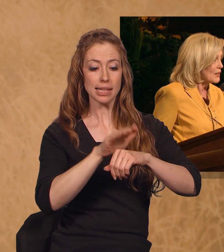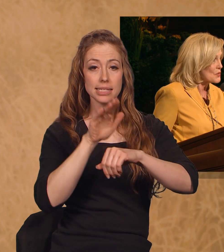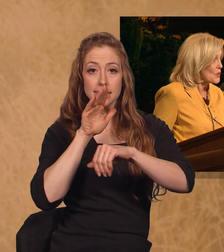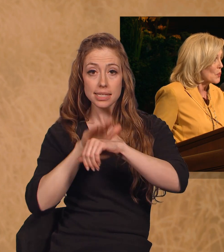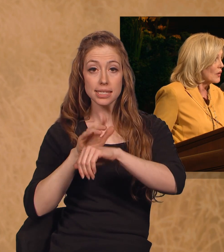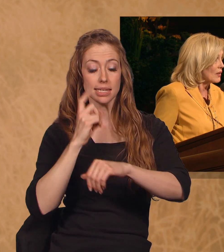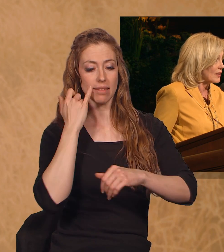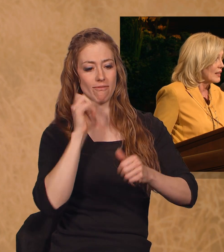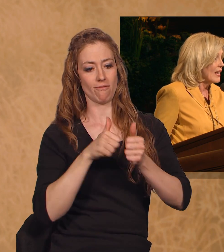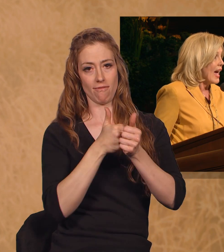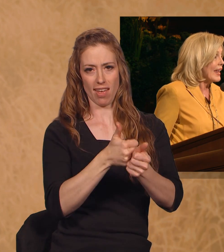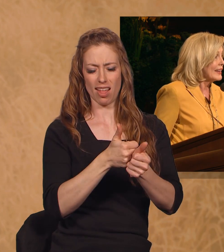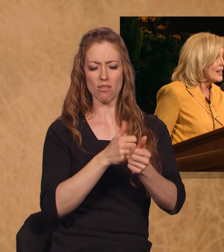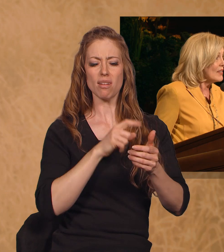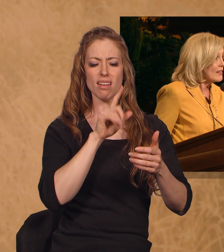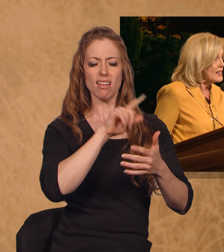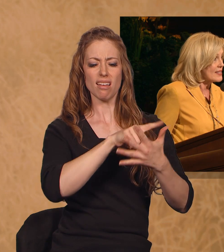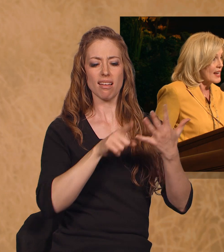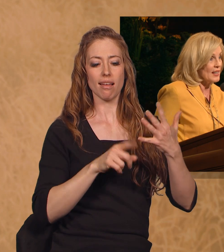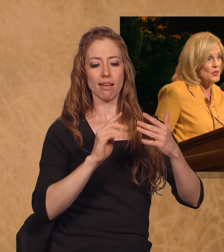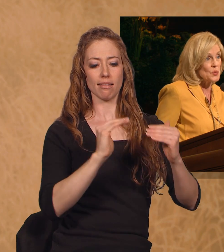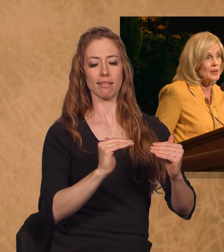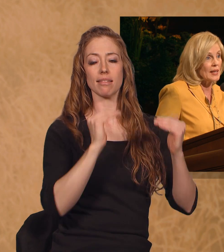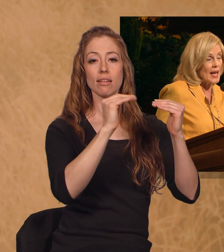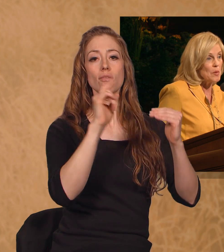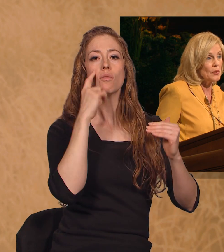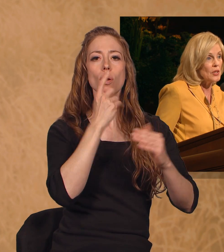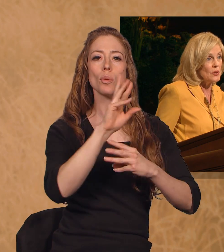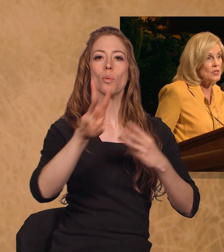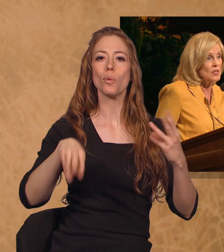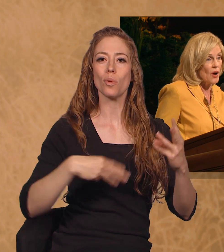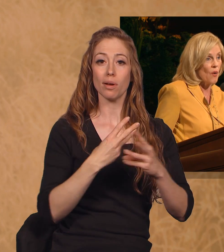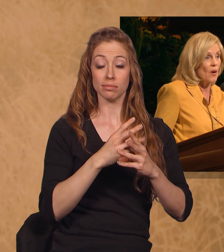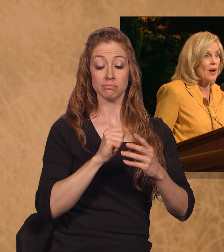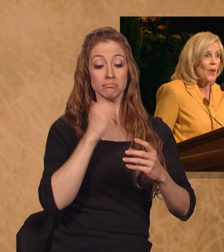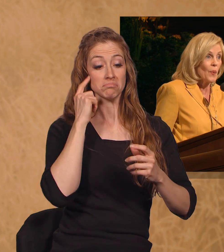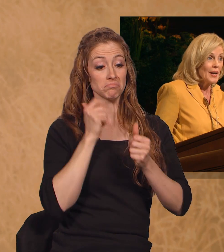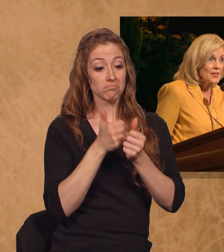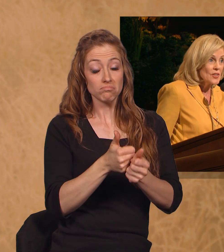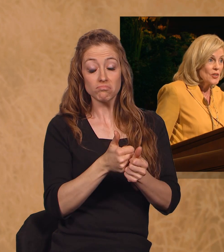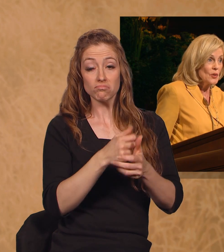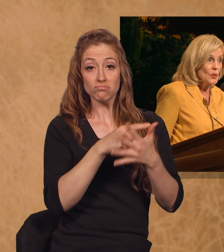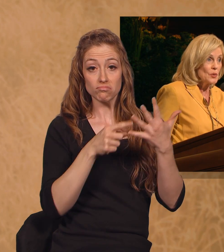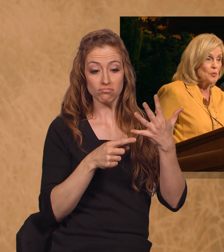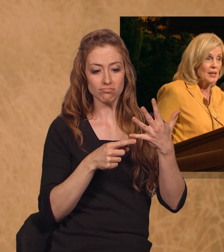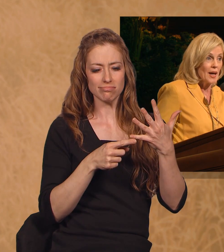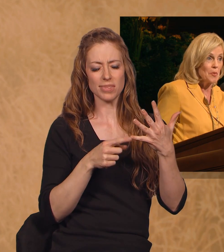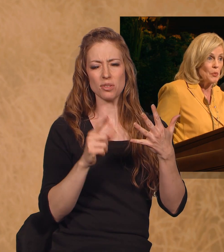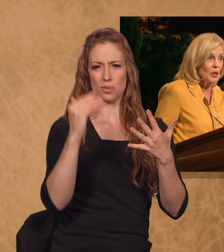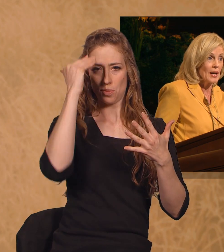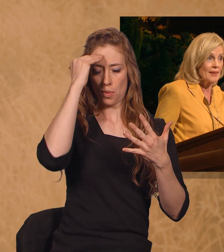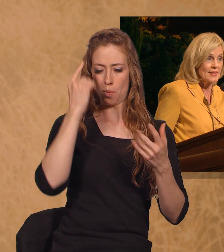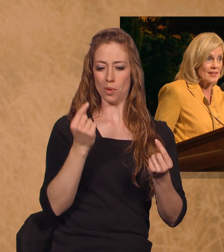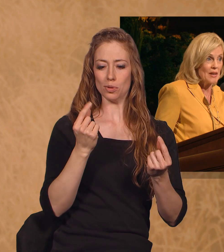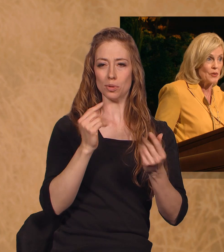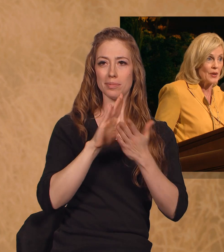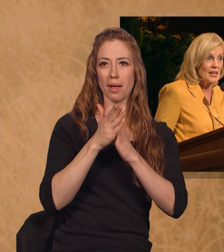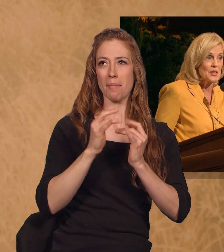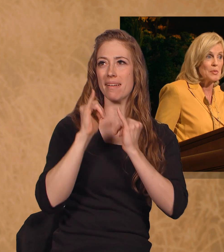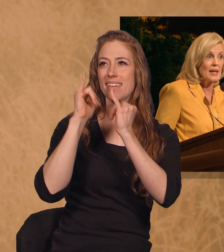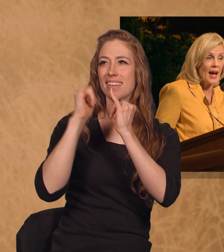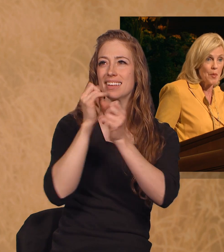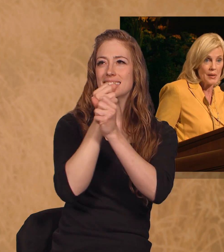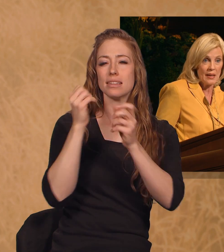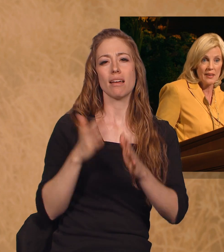are standards for the world, and living these standards will enable you to know what to do to become more like the Savior